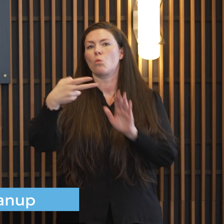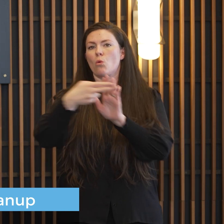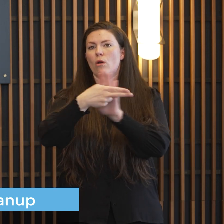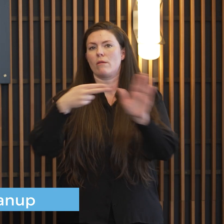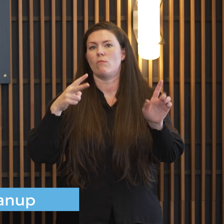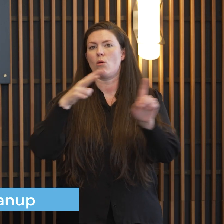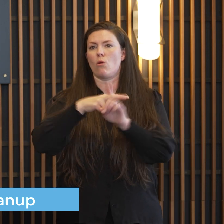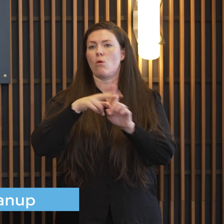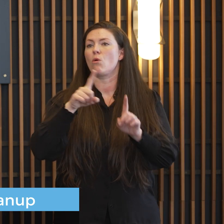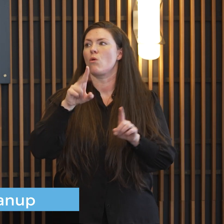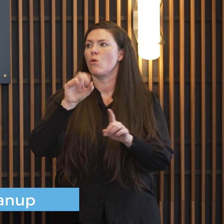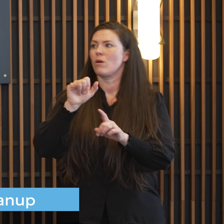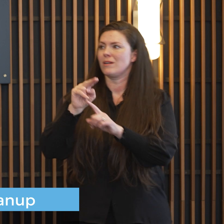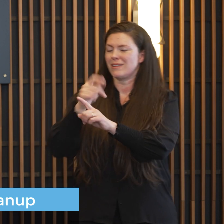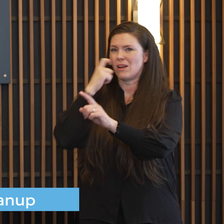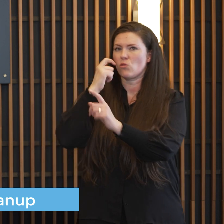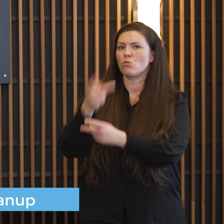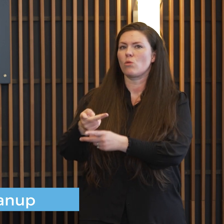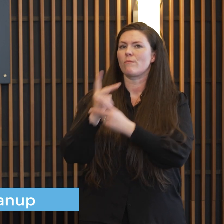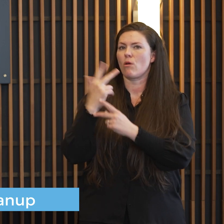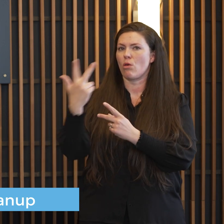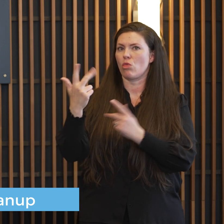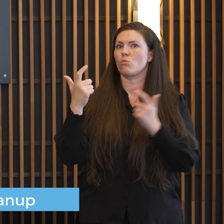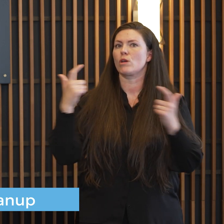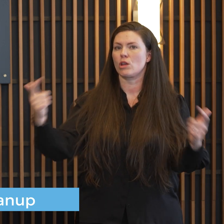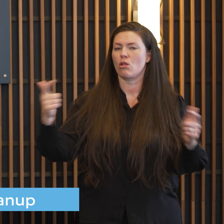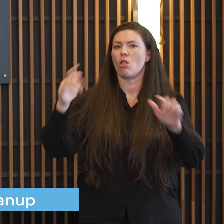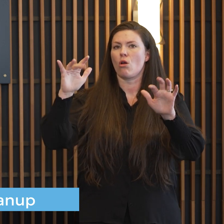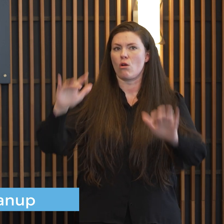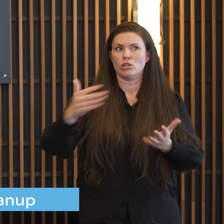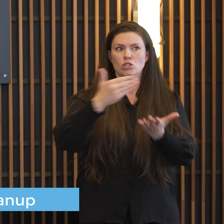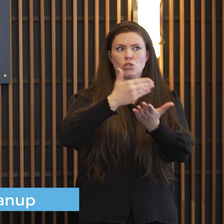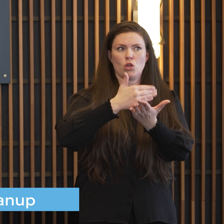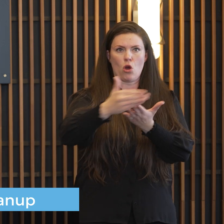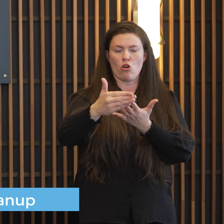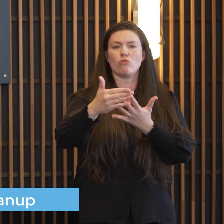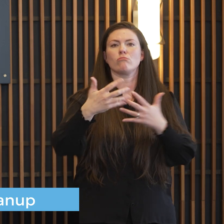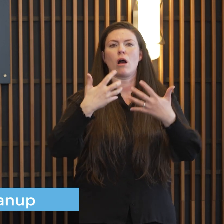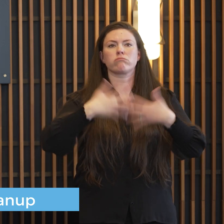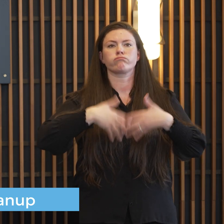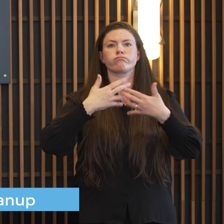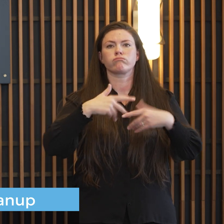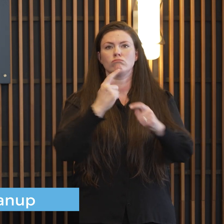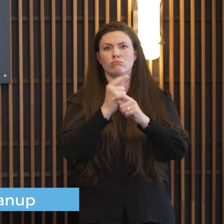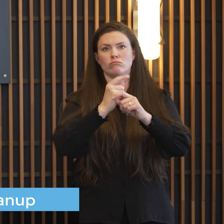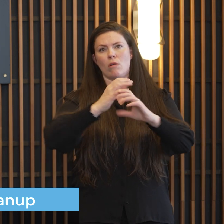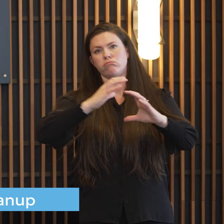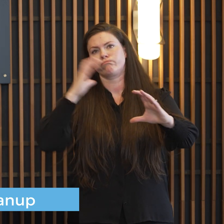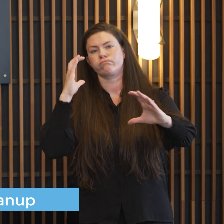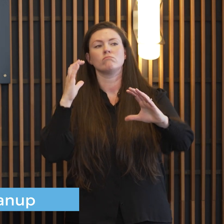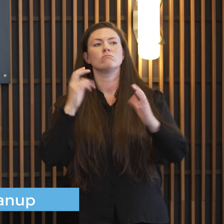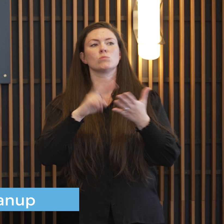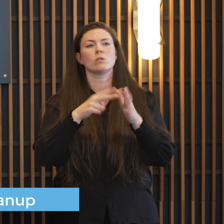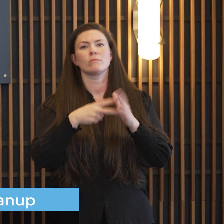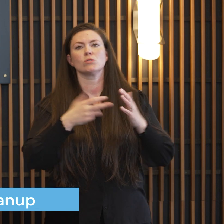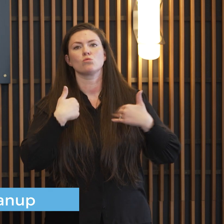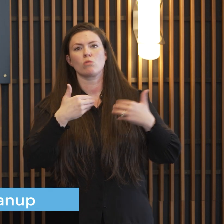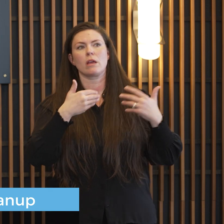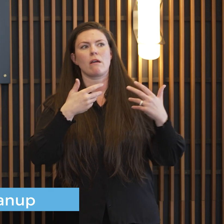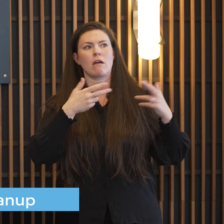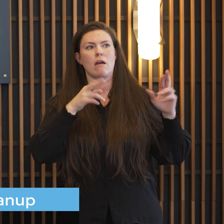borrow us three large snow plows and those with those trucks we're coordinating joint response